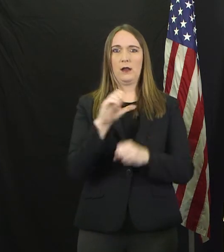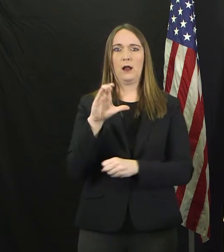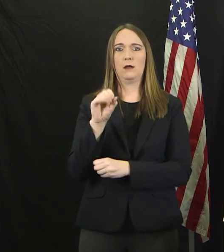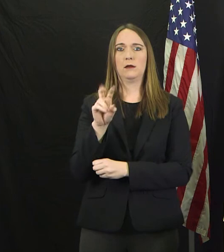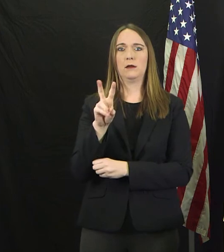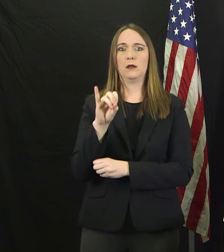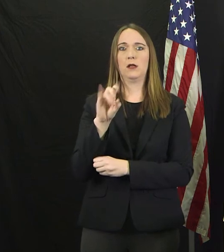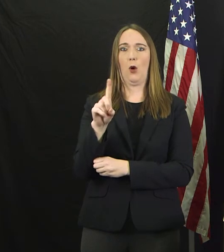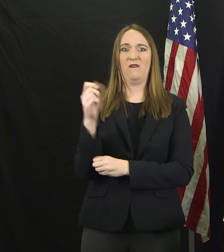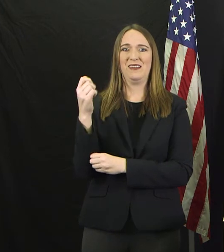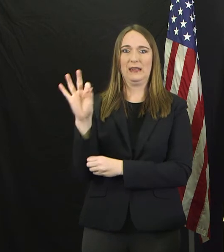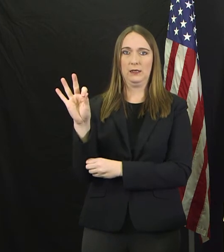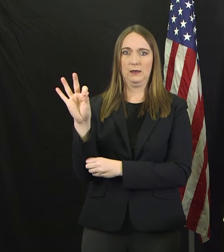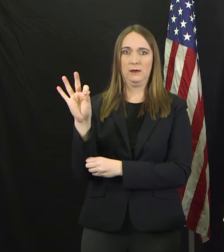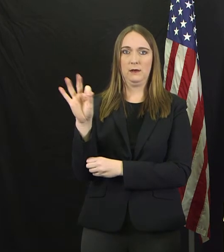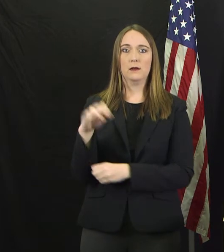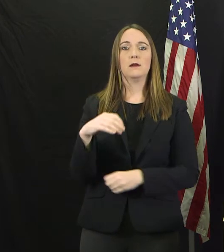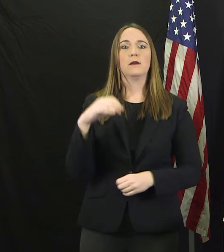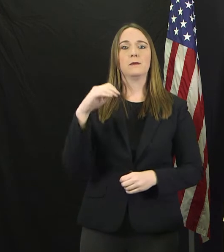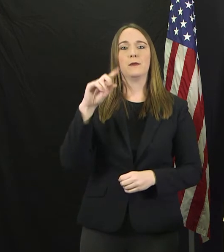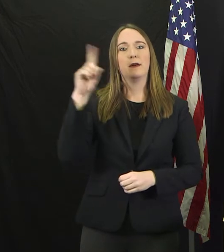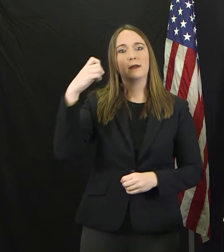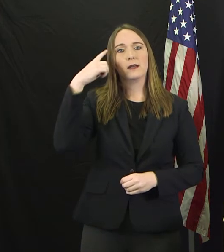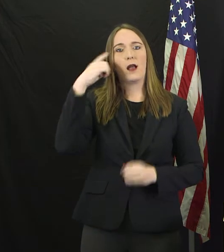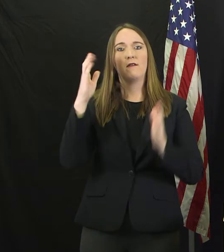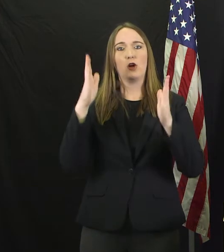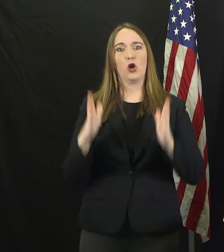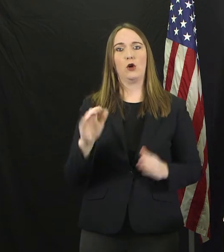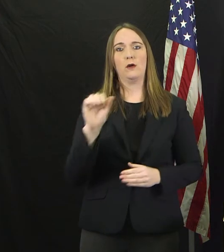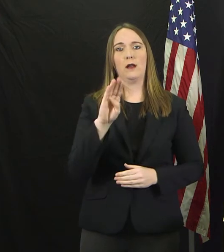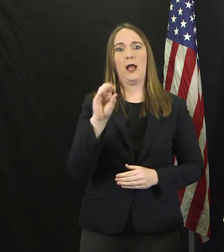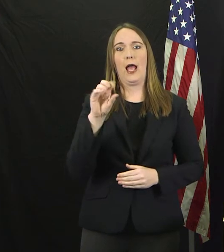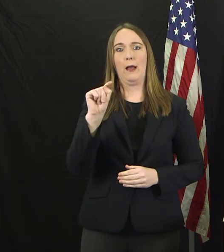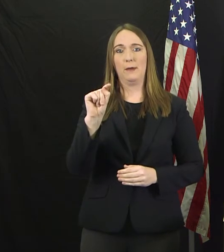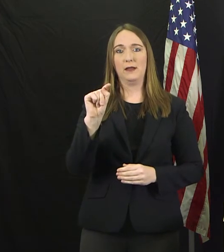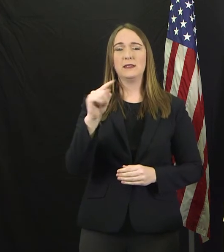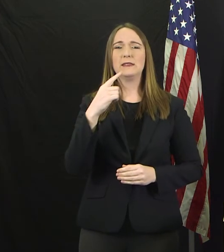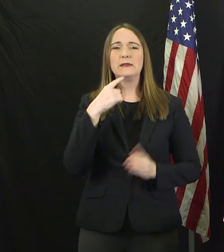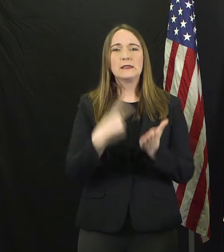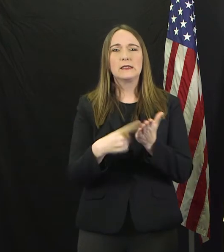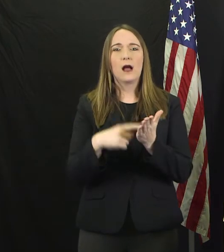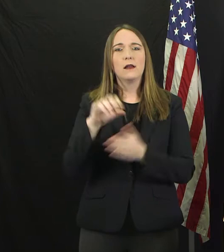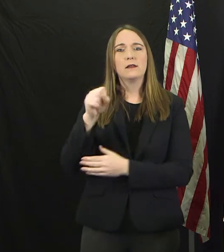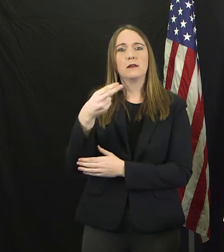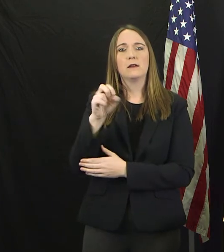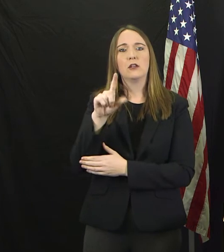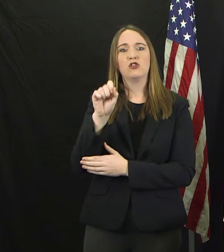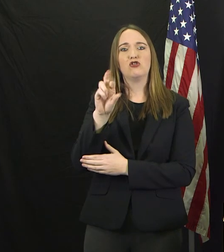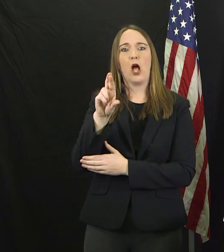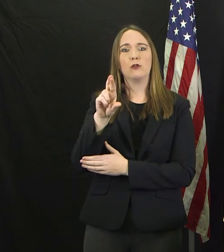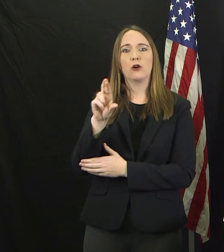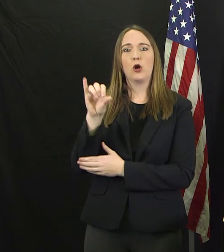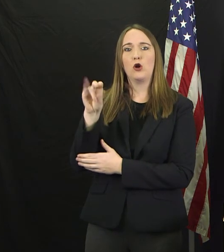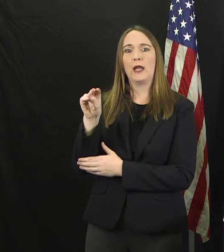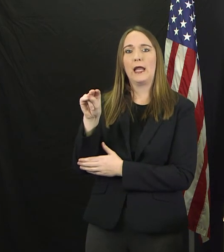it clear yesterday that a move towards a shelter in place or something along that line would not be made at the state